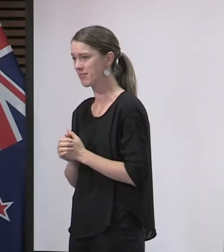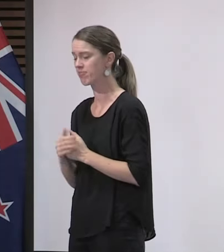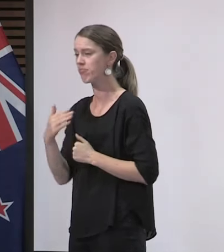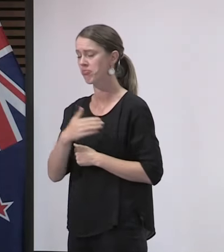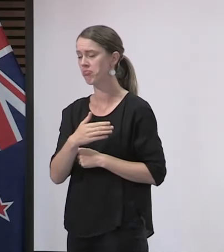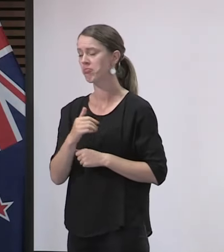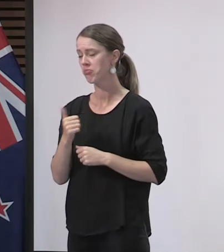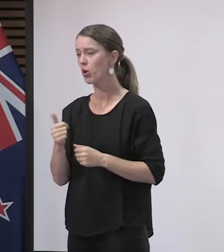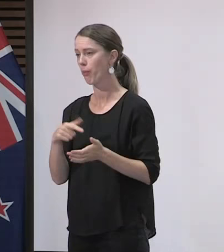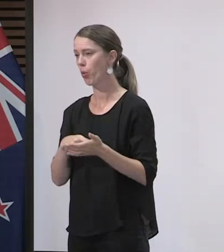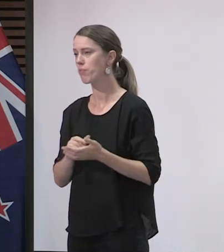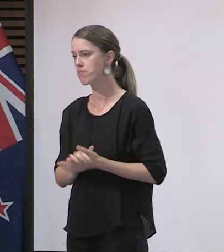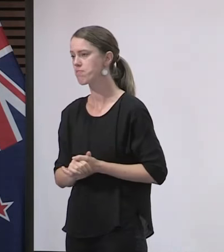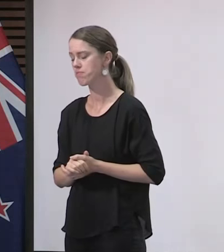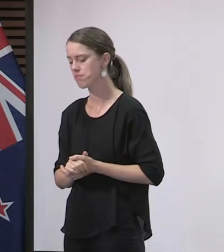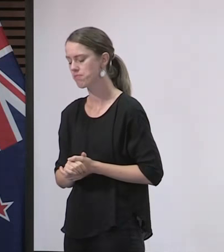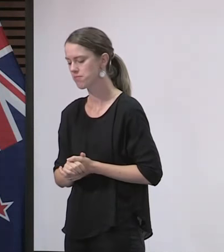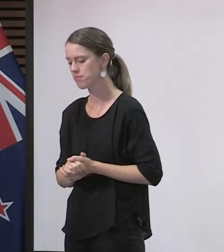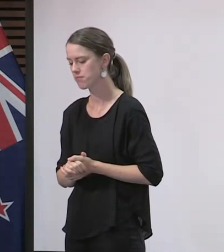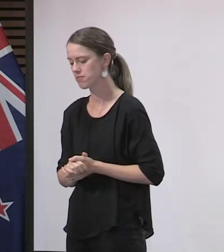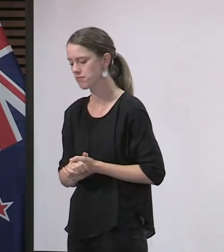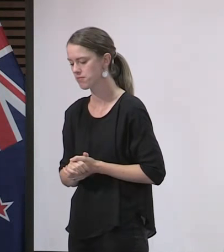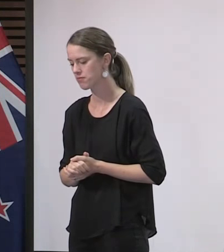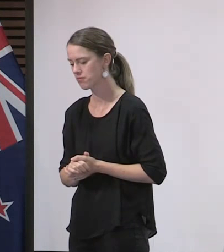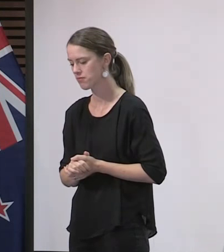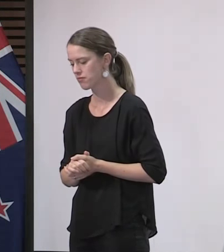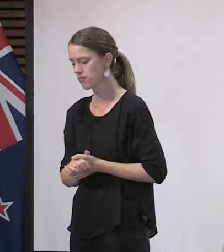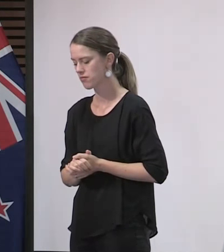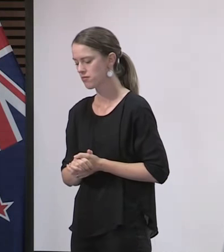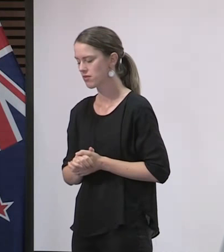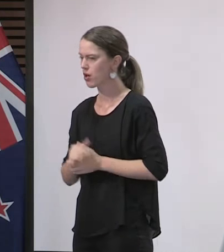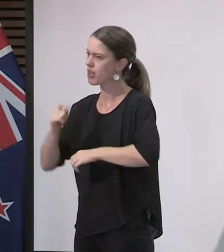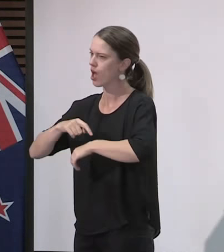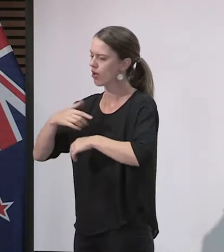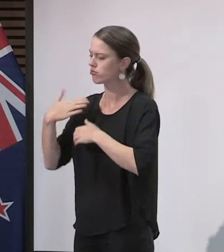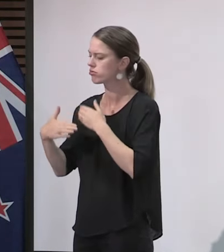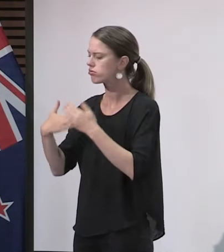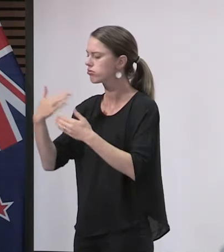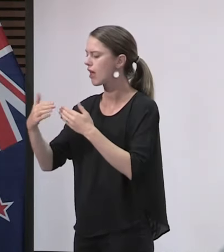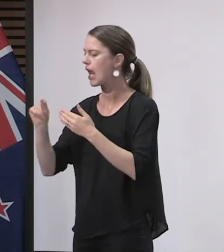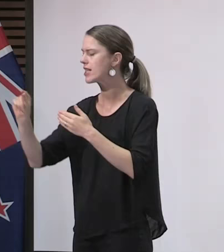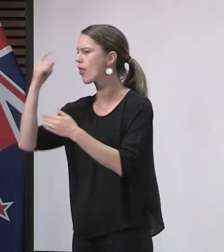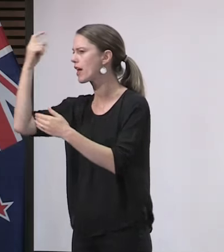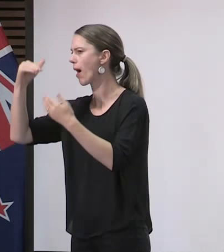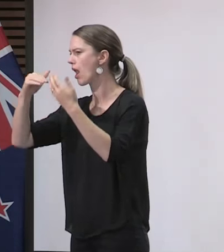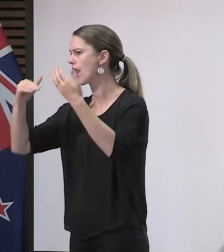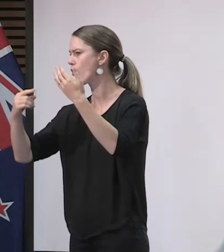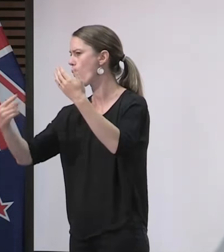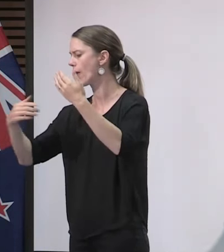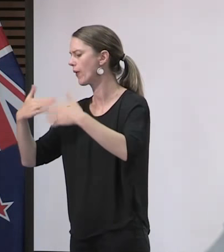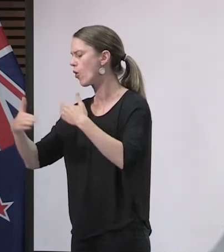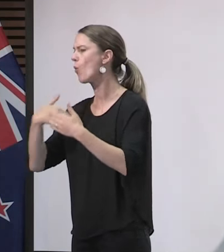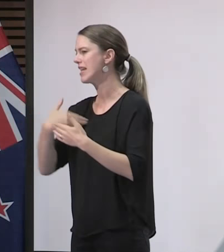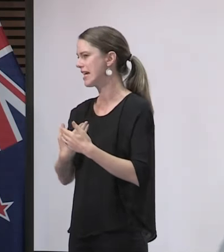So as we move further into Alert Level 2 and think about Alert Level 1, the testing will be